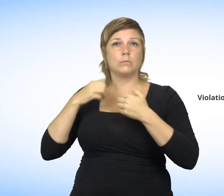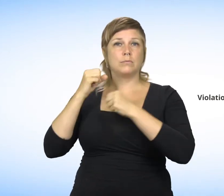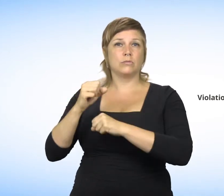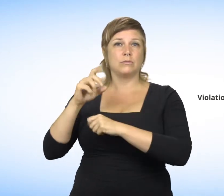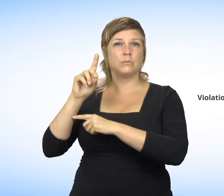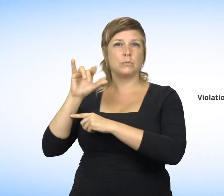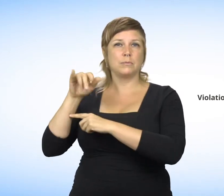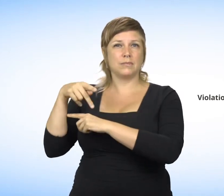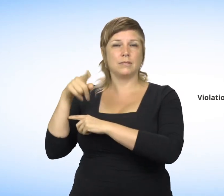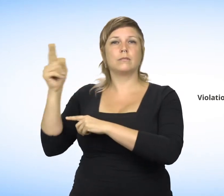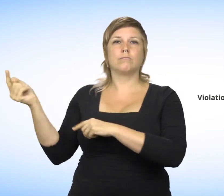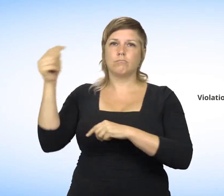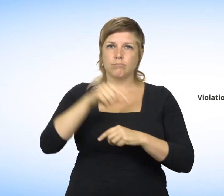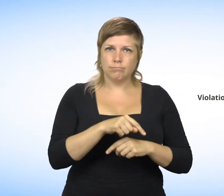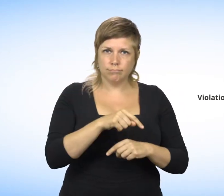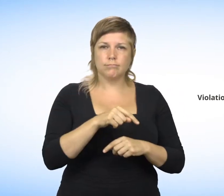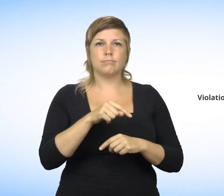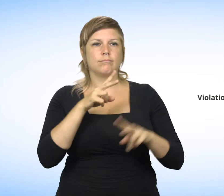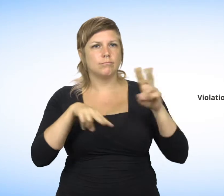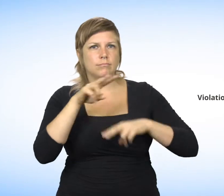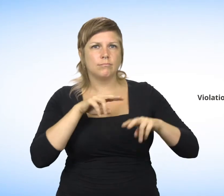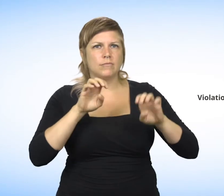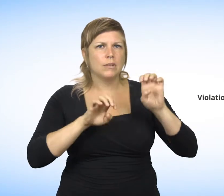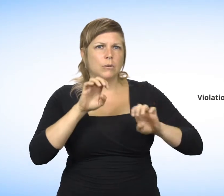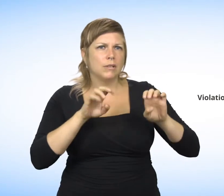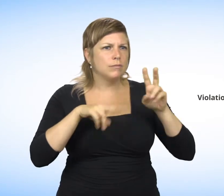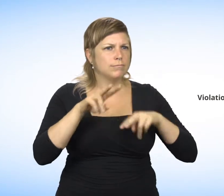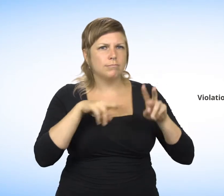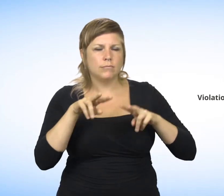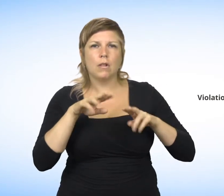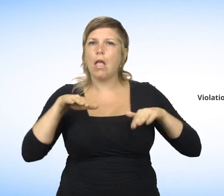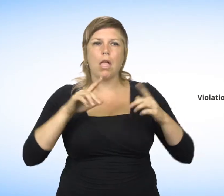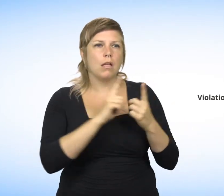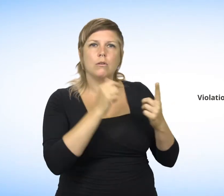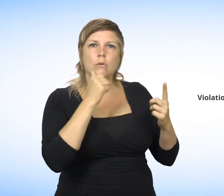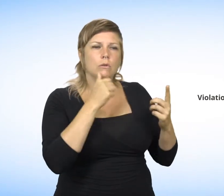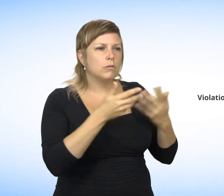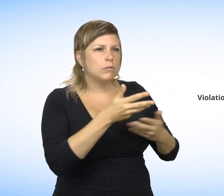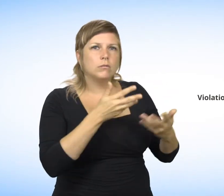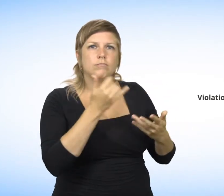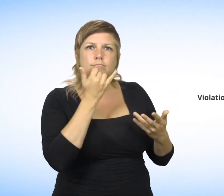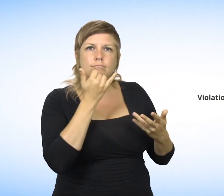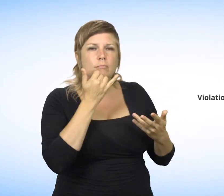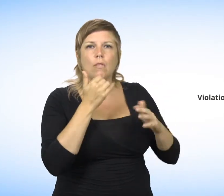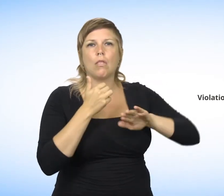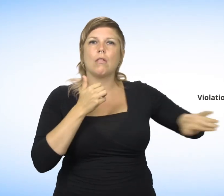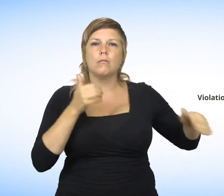of youth protection. The director of youth protection does the evaluation without consulting the young girl.